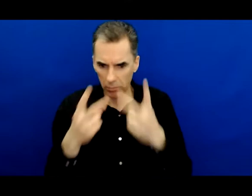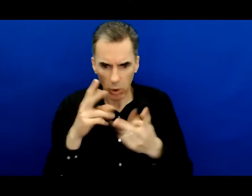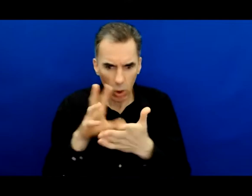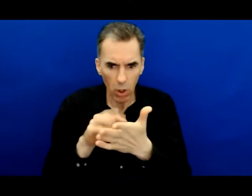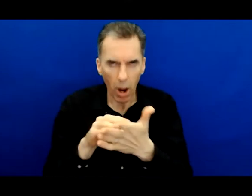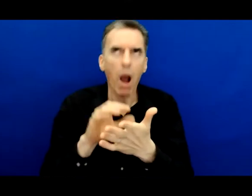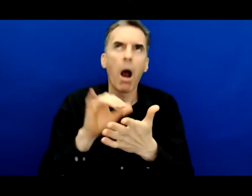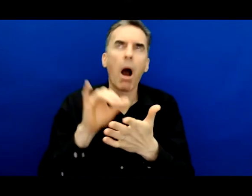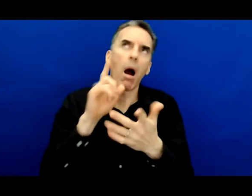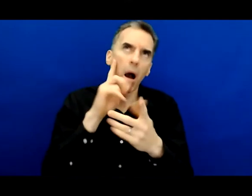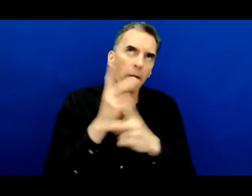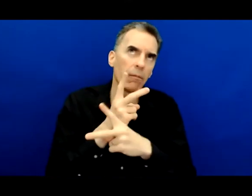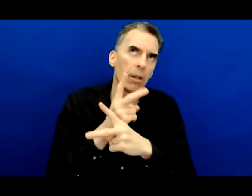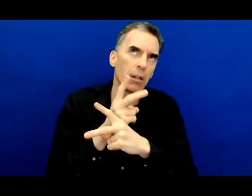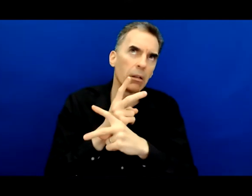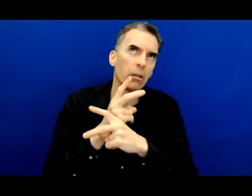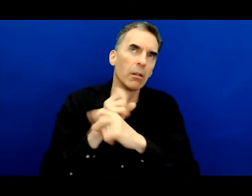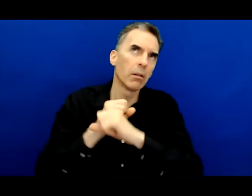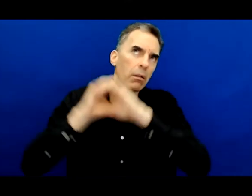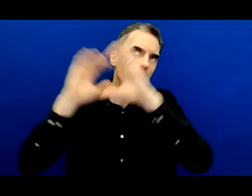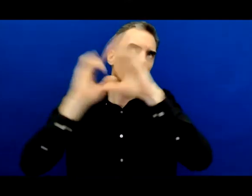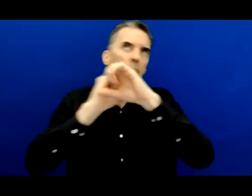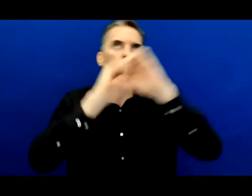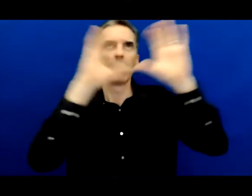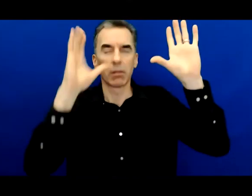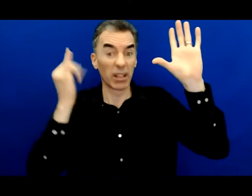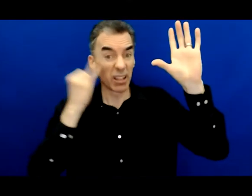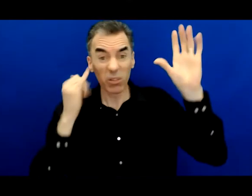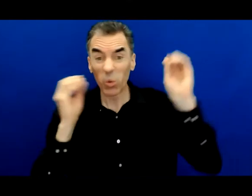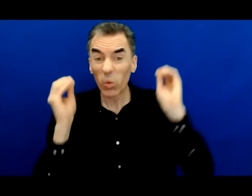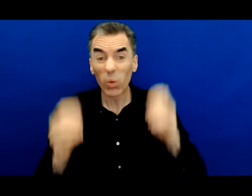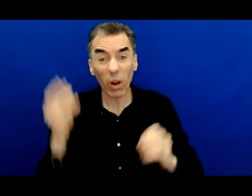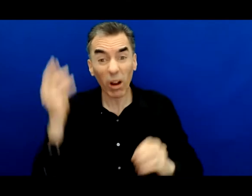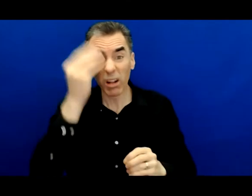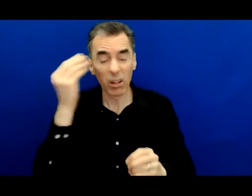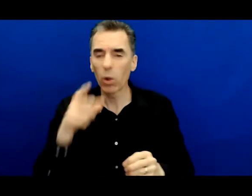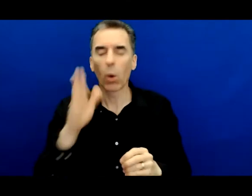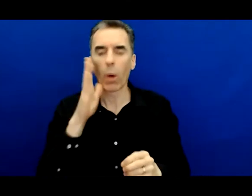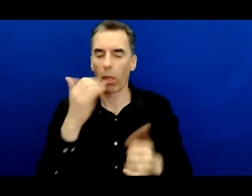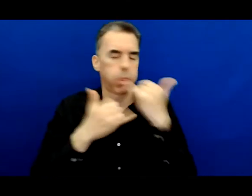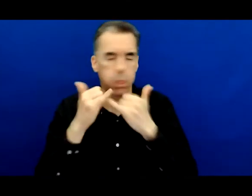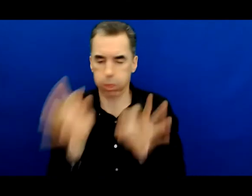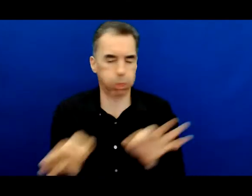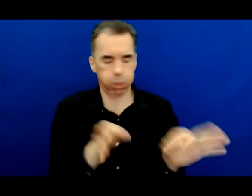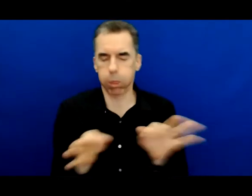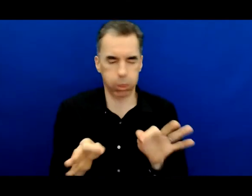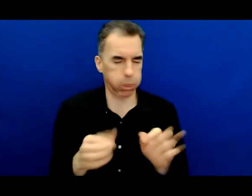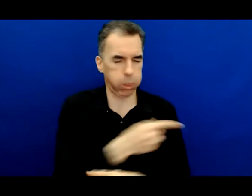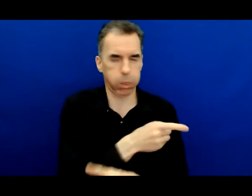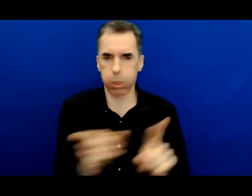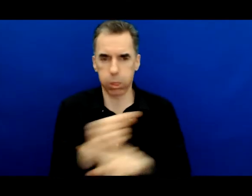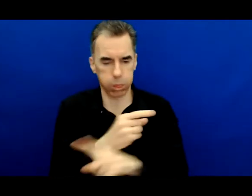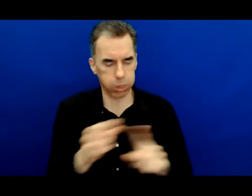can't exercise this kind of choice in life, you'll be stuck in an endless cycle of poor decision making and consequences.